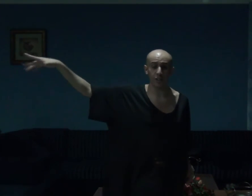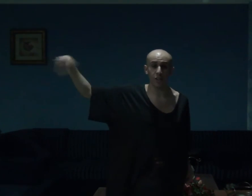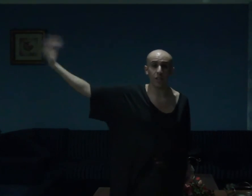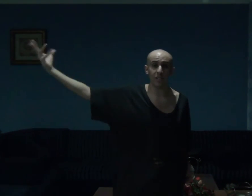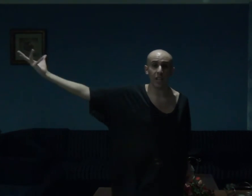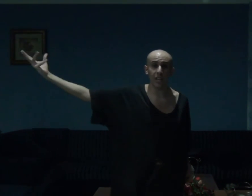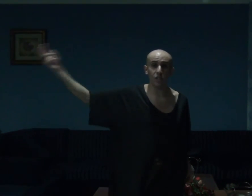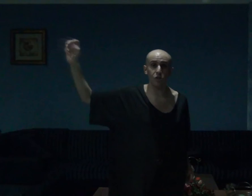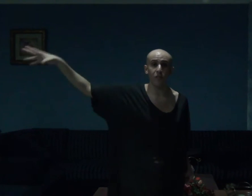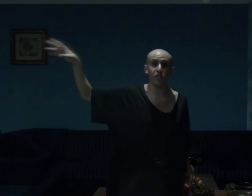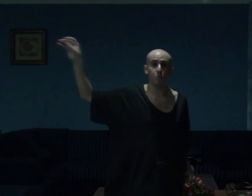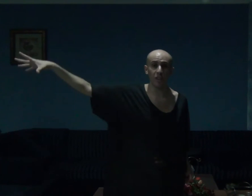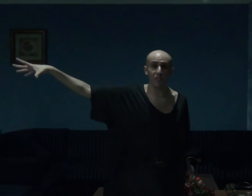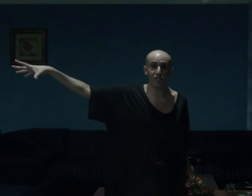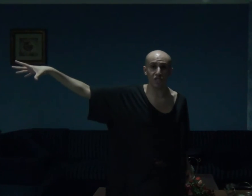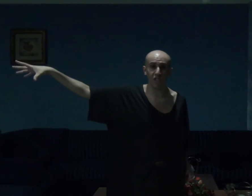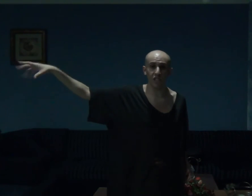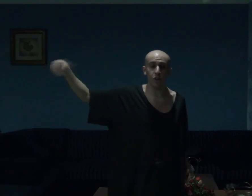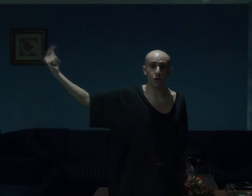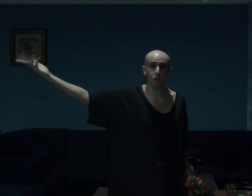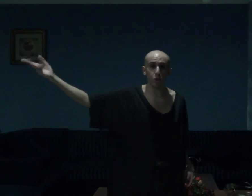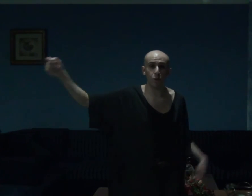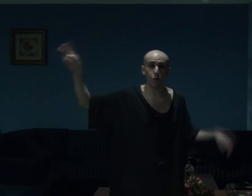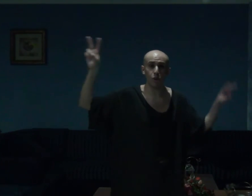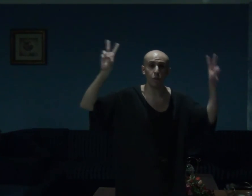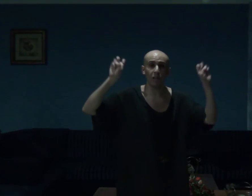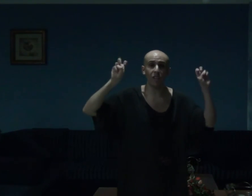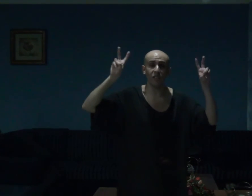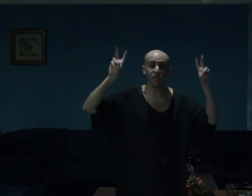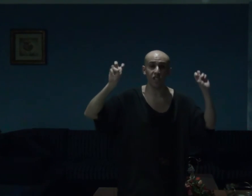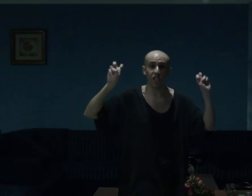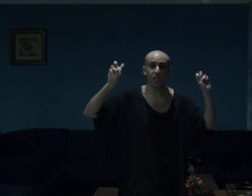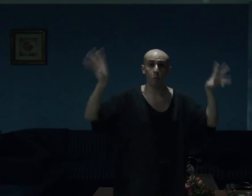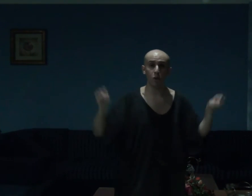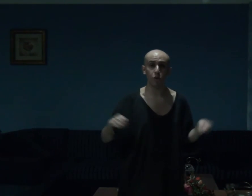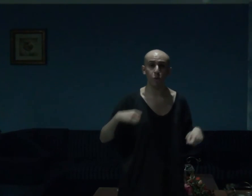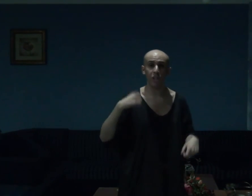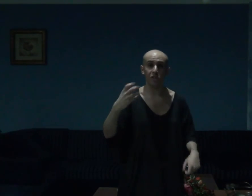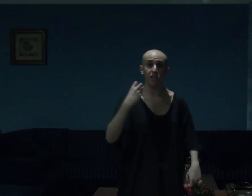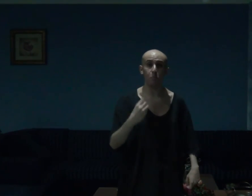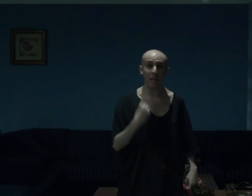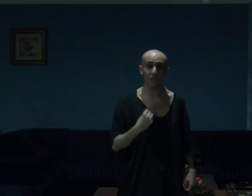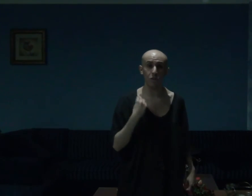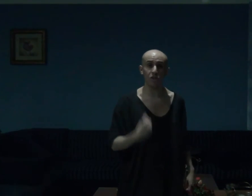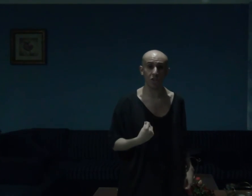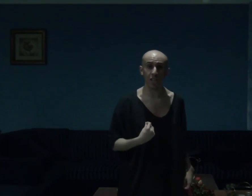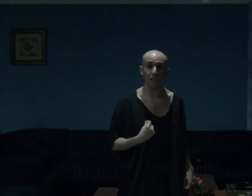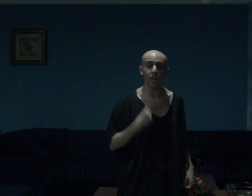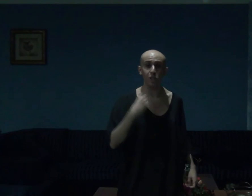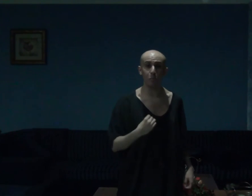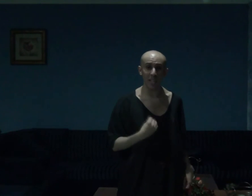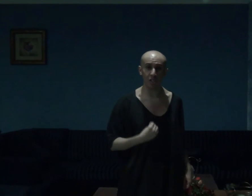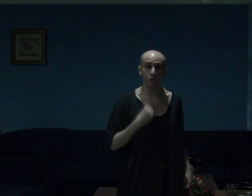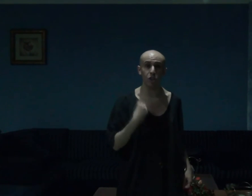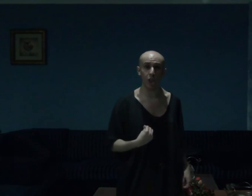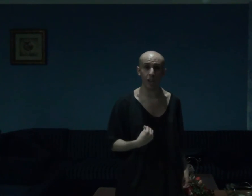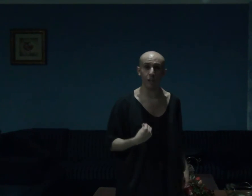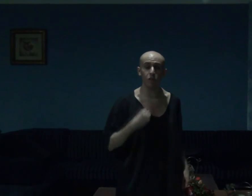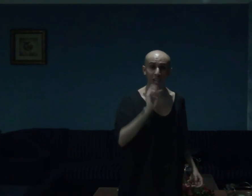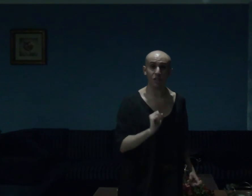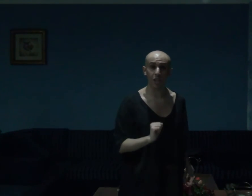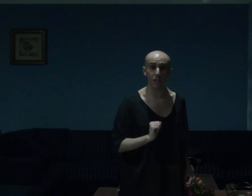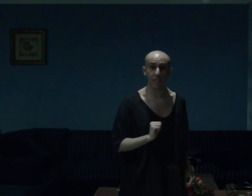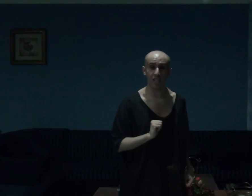King Arthur at the hands of his beloved son or so called beloved son, Mordred, his bastard son, his bastard